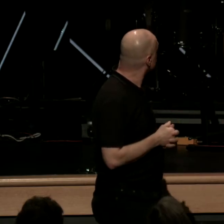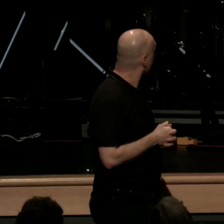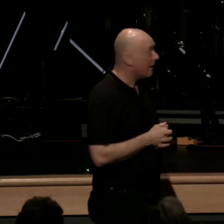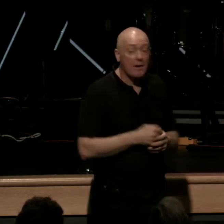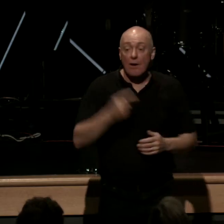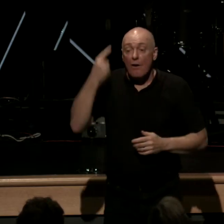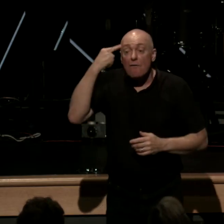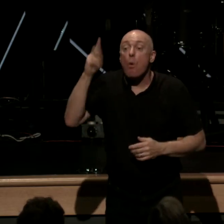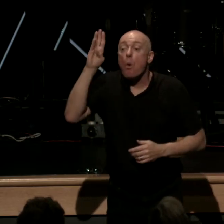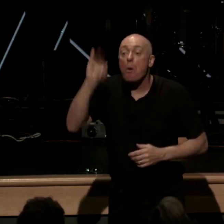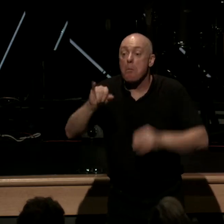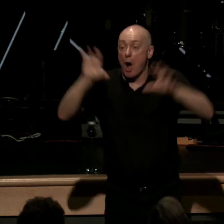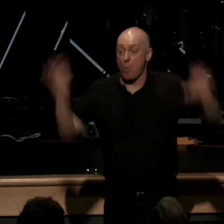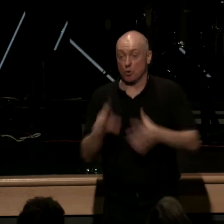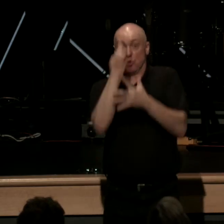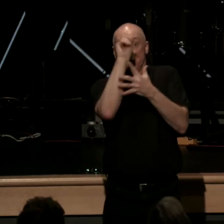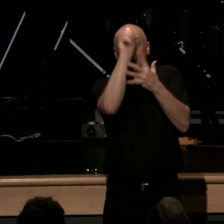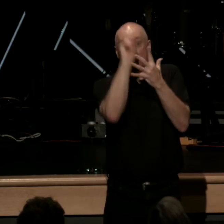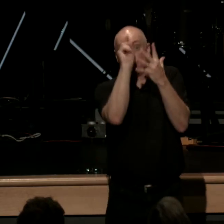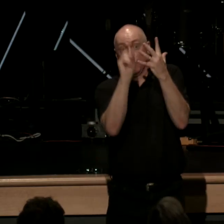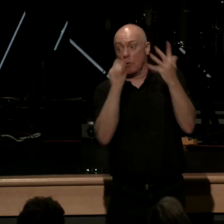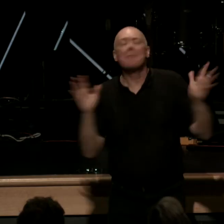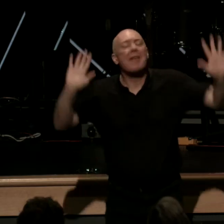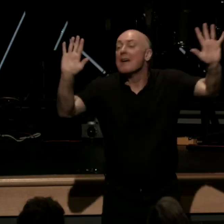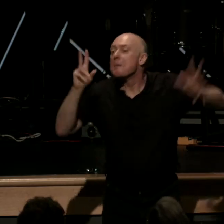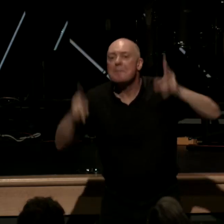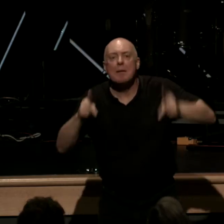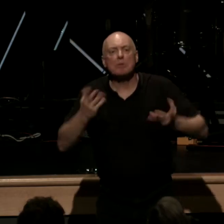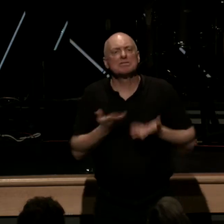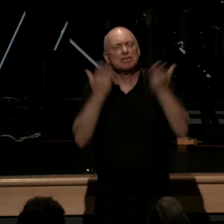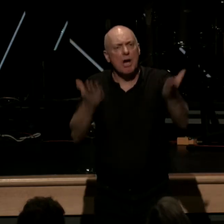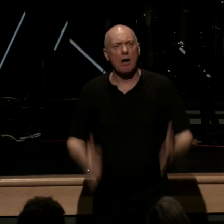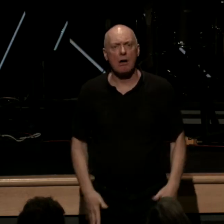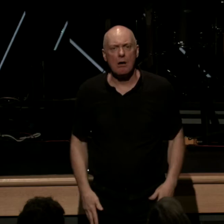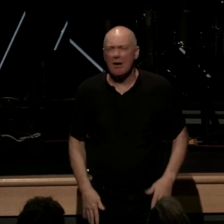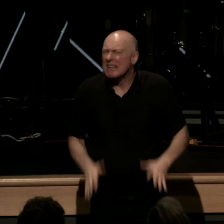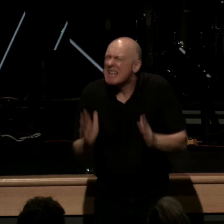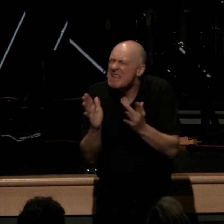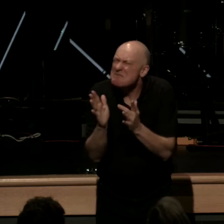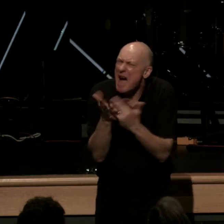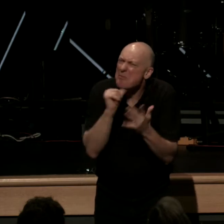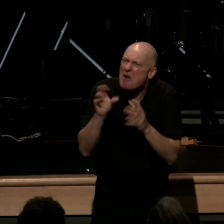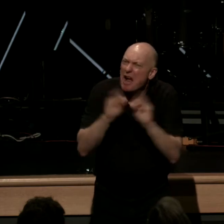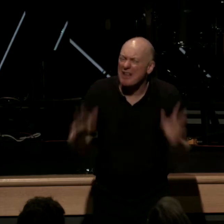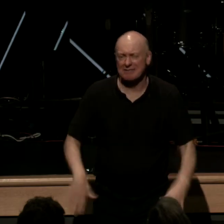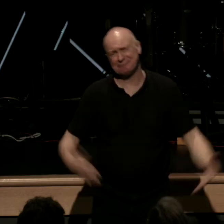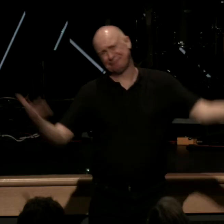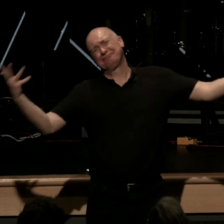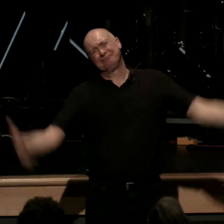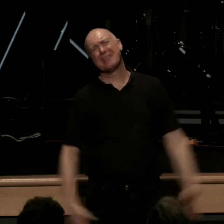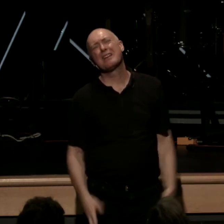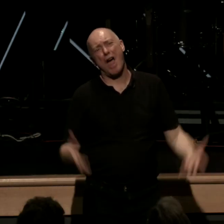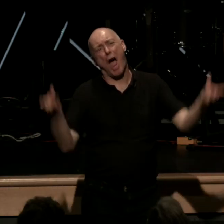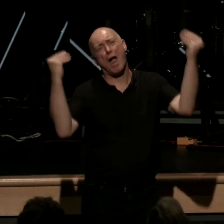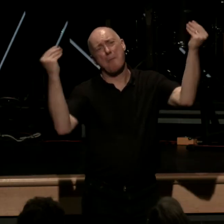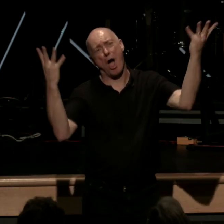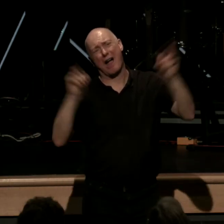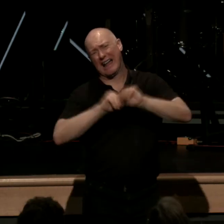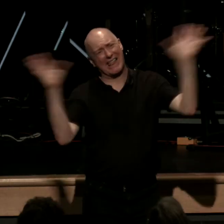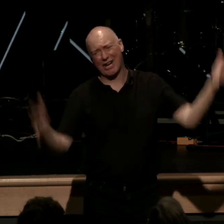by works of the law again when people try to suggest the bible is not clear on these things let's just really look at sola scriptura for a second